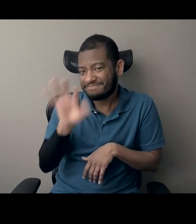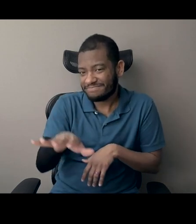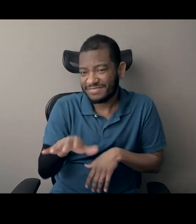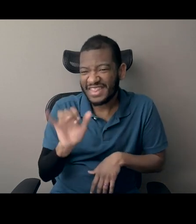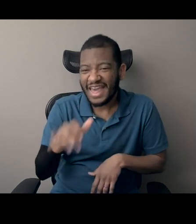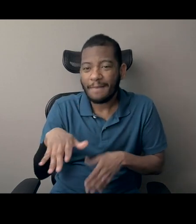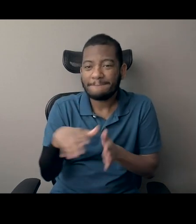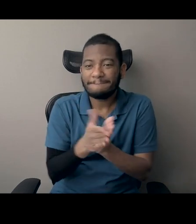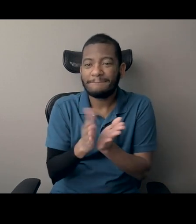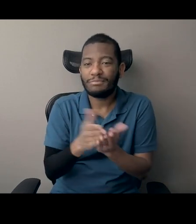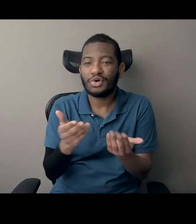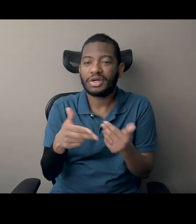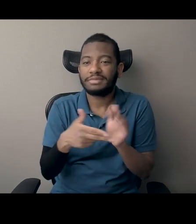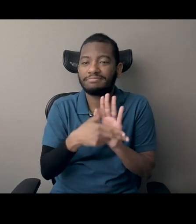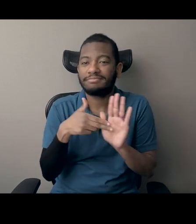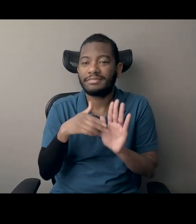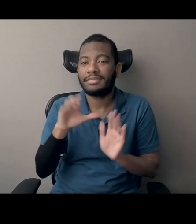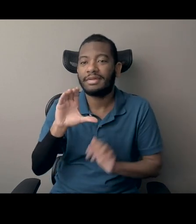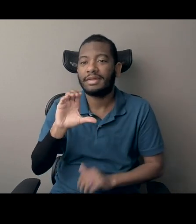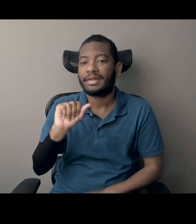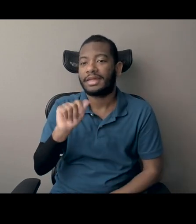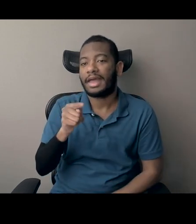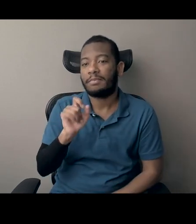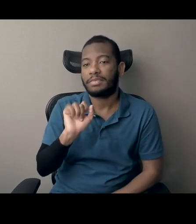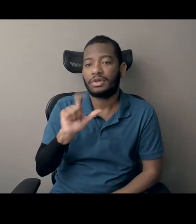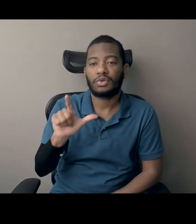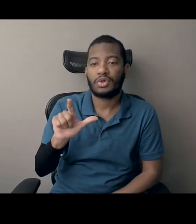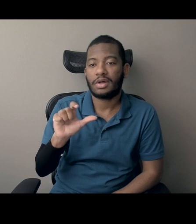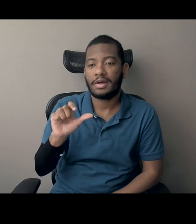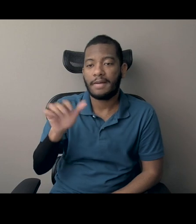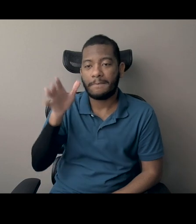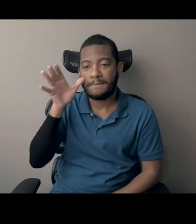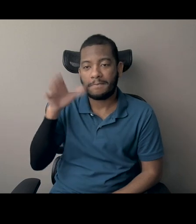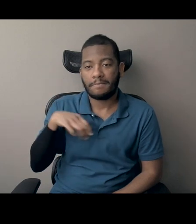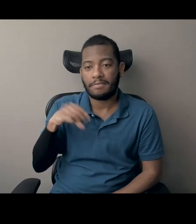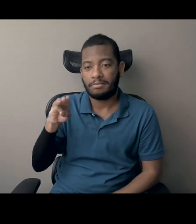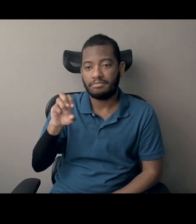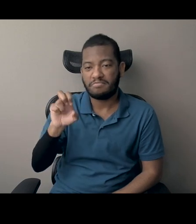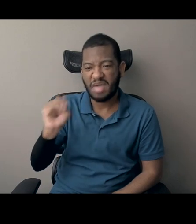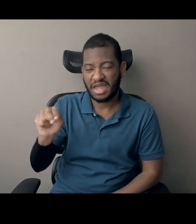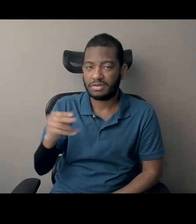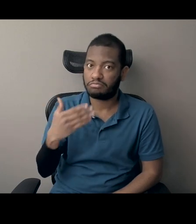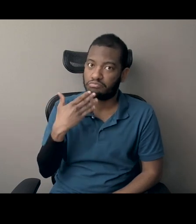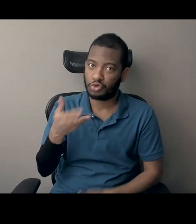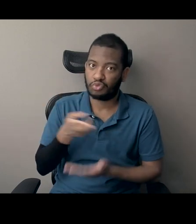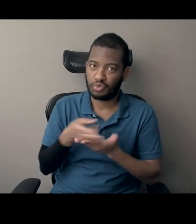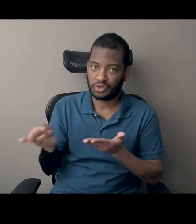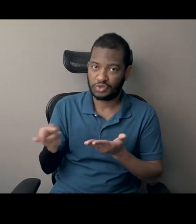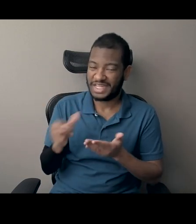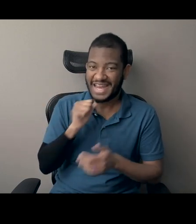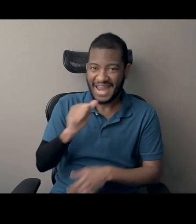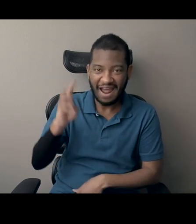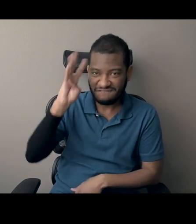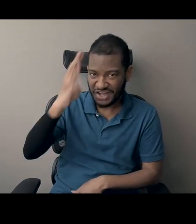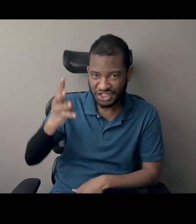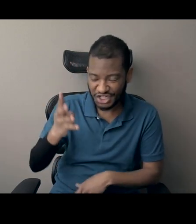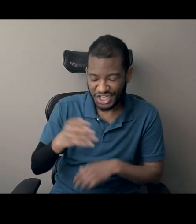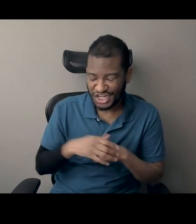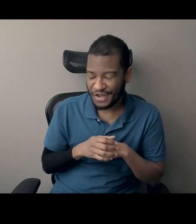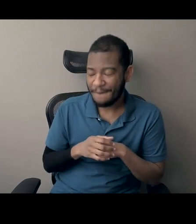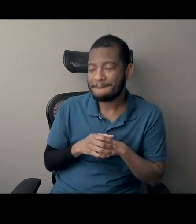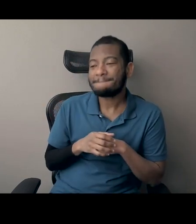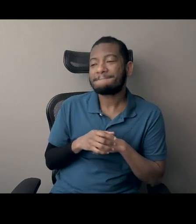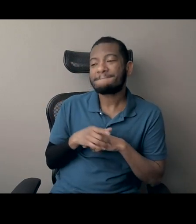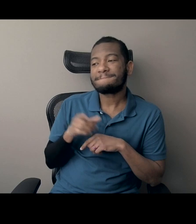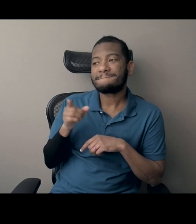a really helpful resource. It's a, uh, it's a nonfiction, um, that breaks down the, the lives